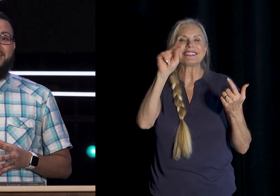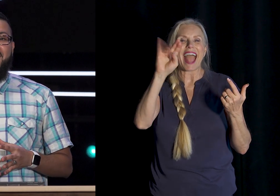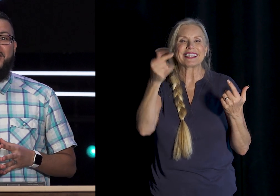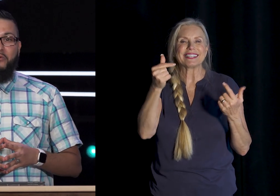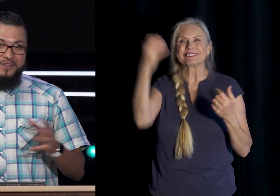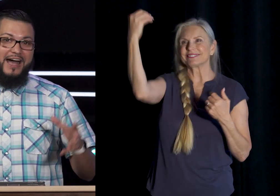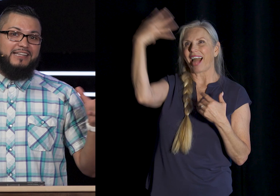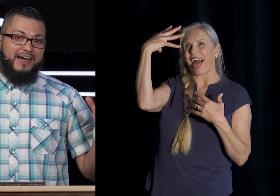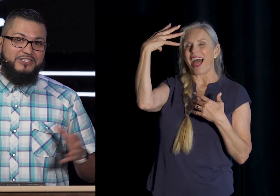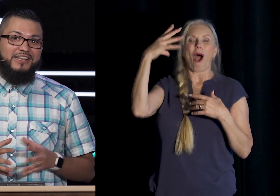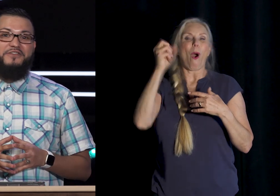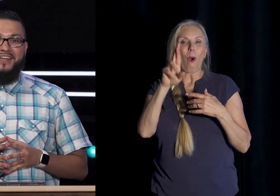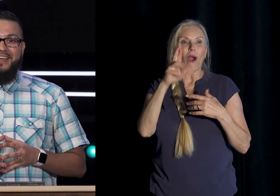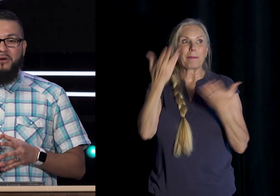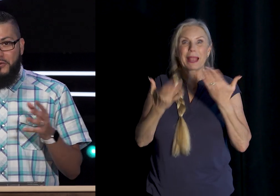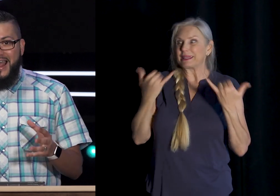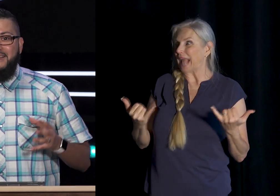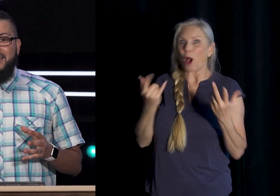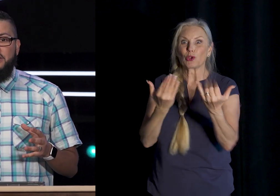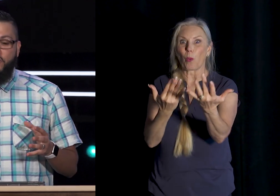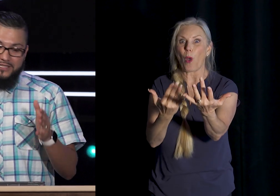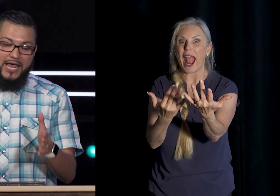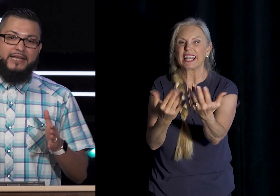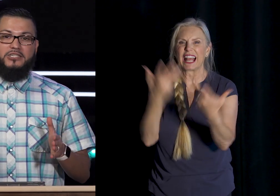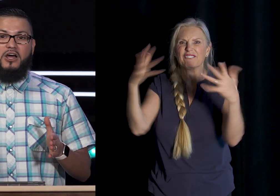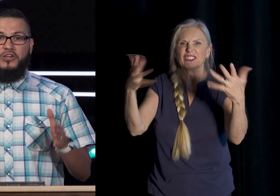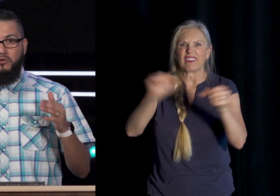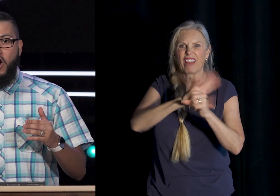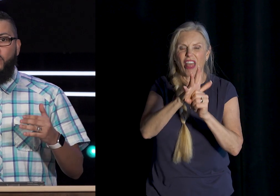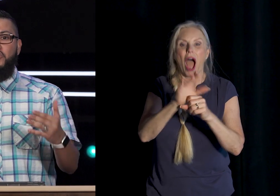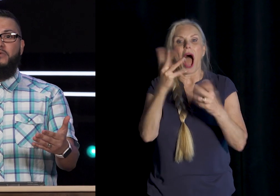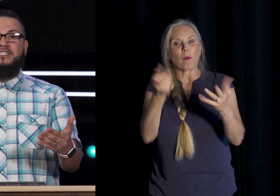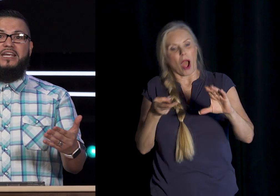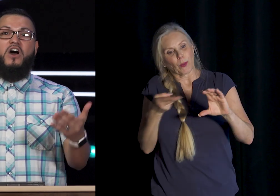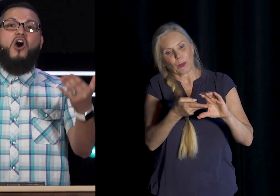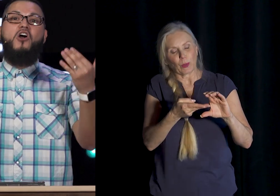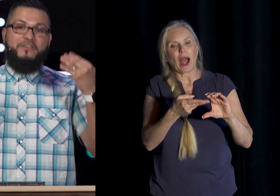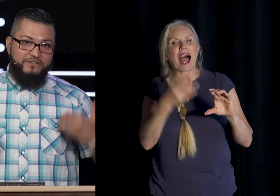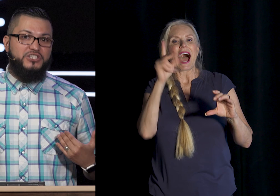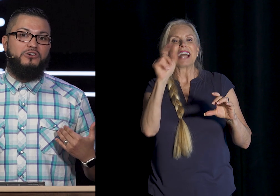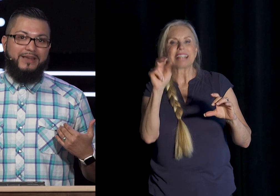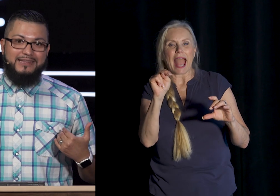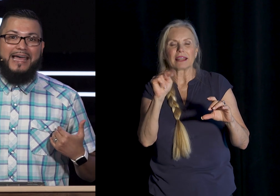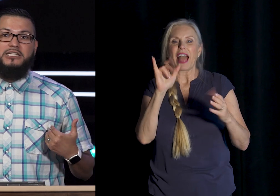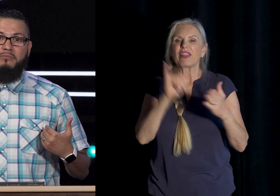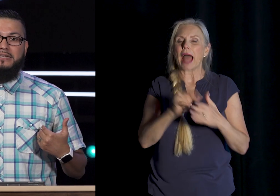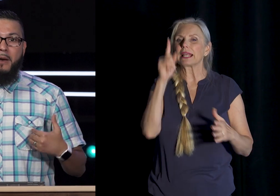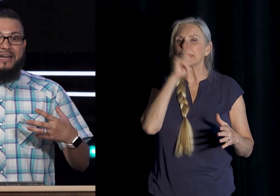salon When the guidelines Are lifted But the reality Is for a tanning salon You go And you receive Artificial enlightenment But